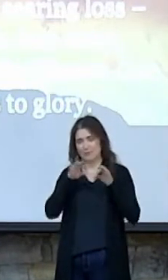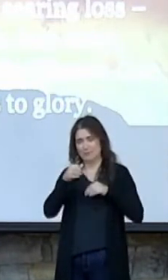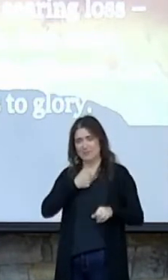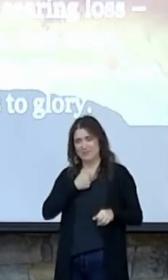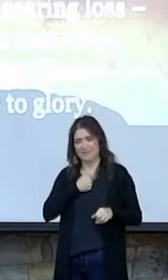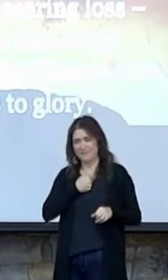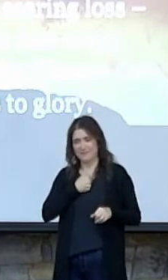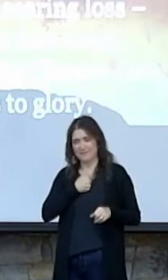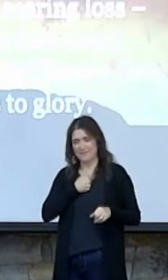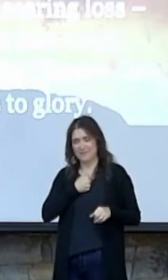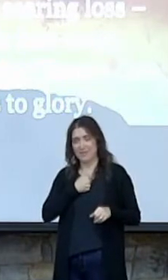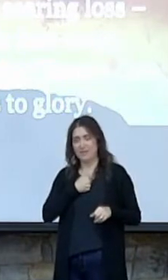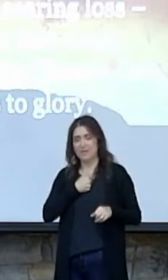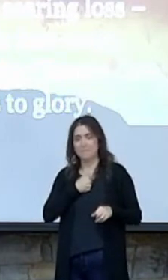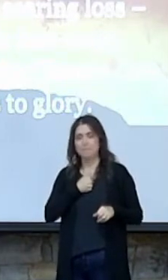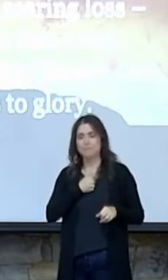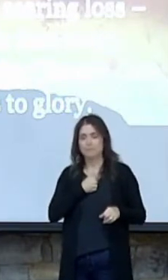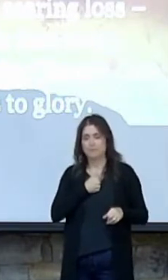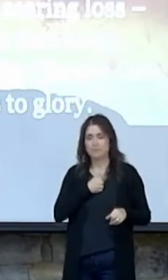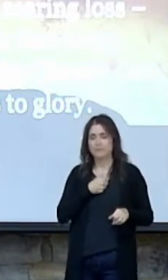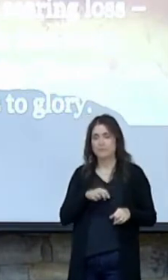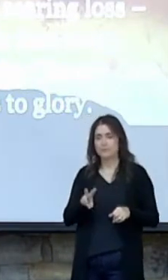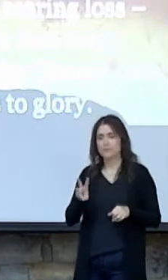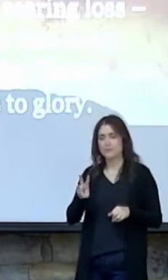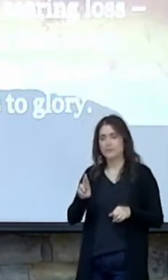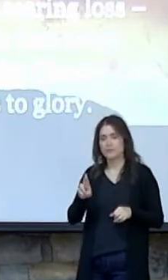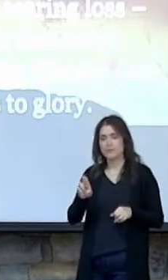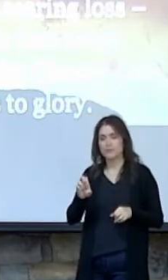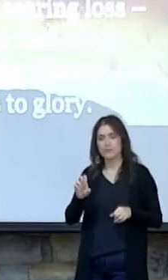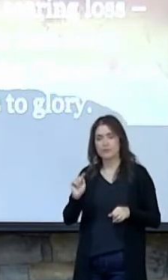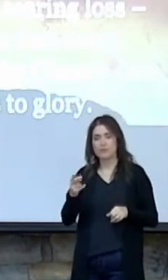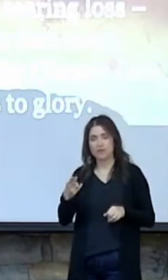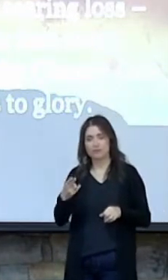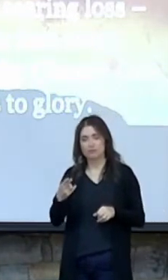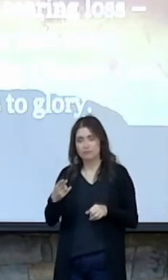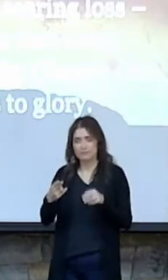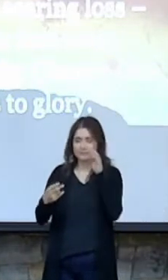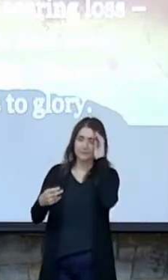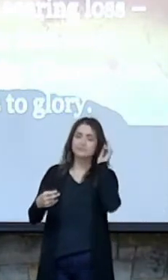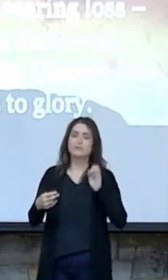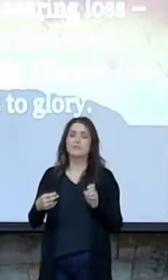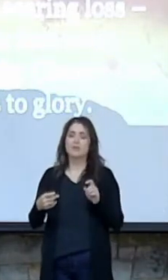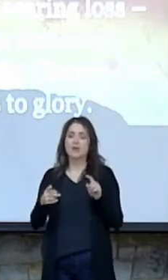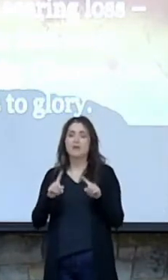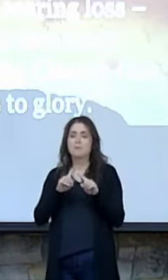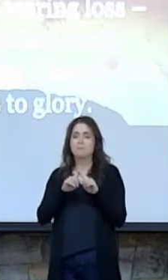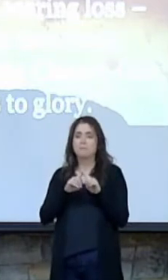But I want you to look back, maybe just a page or two in your Bibles to Ephesians chapter 2 with me.